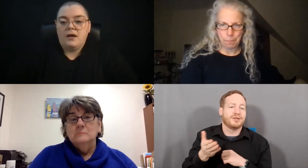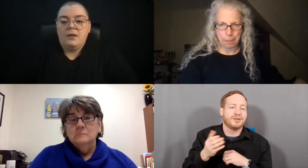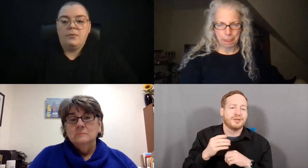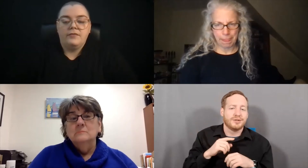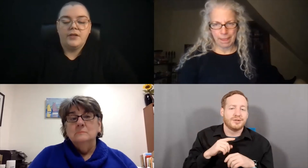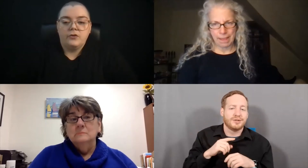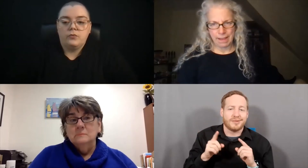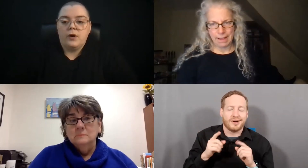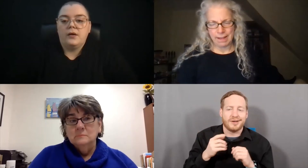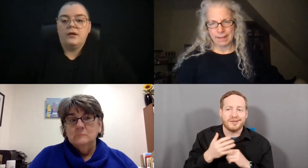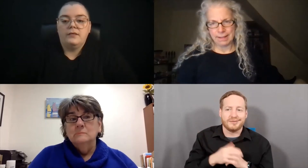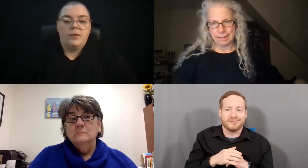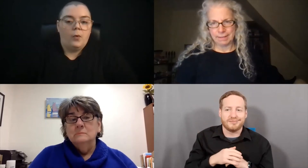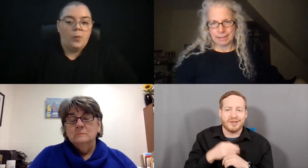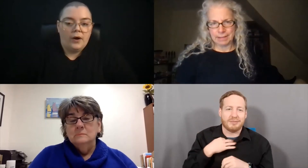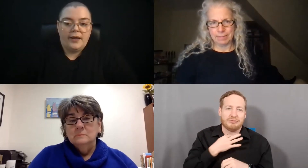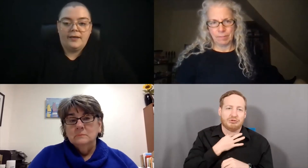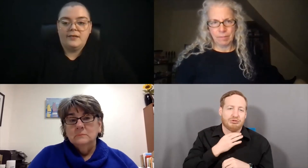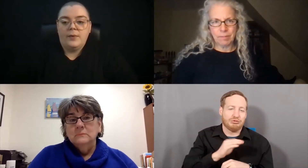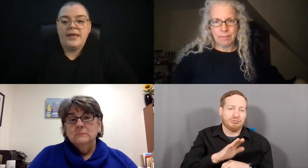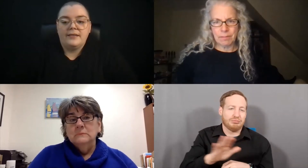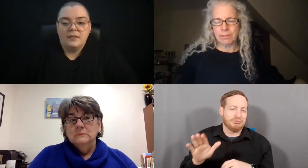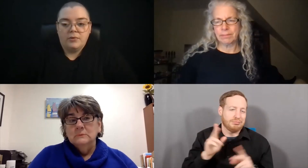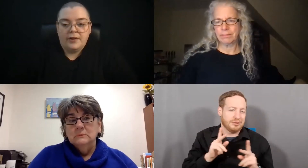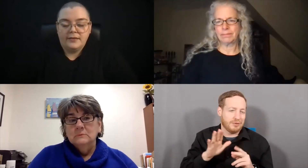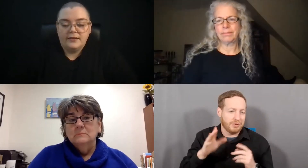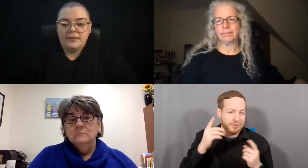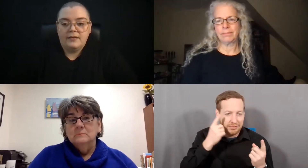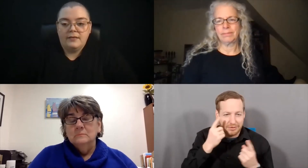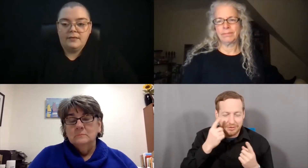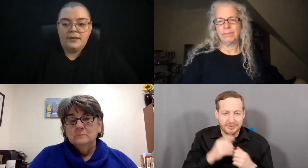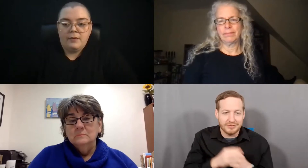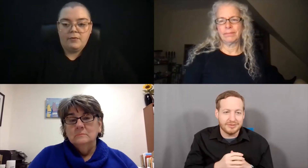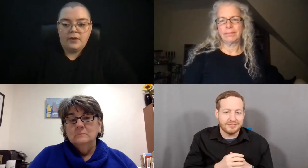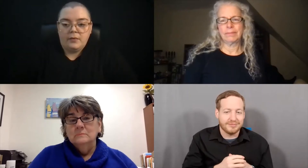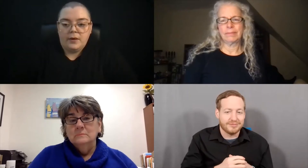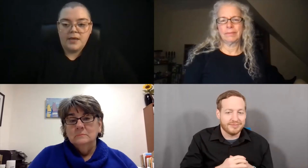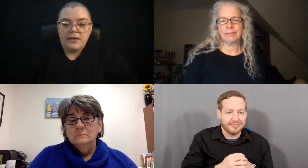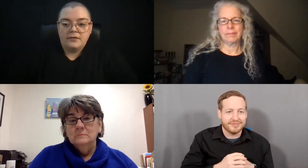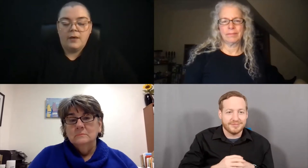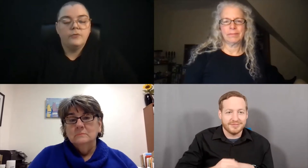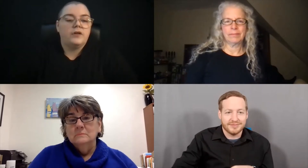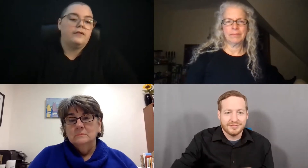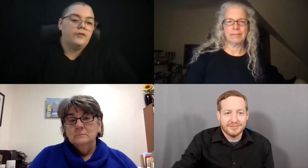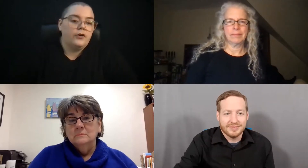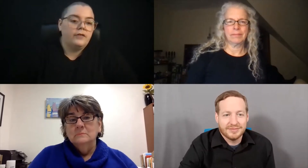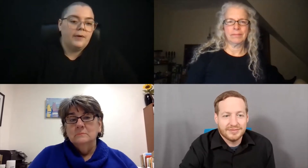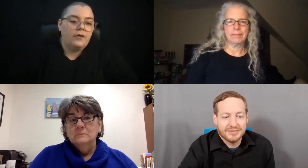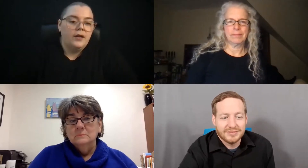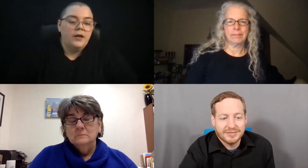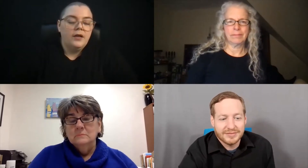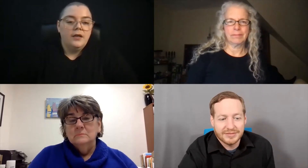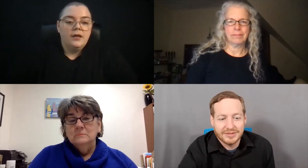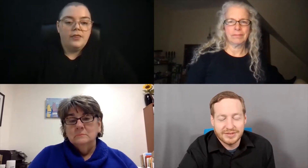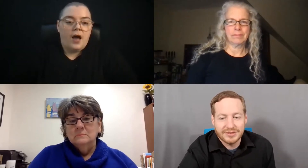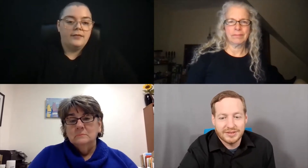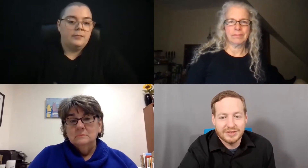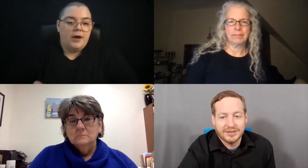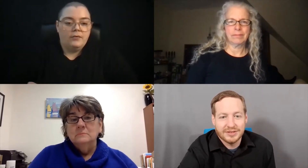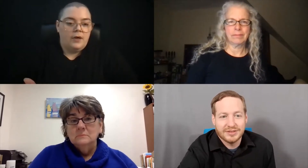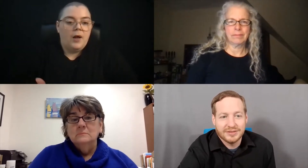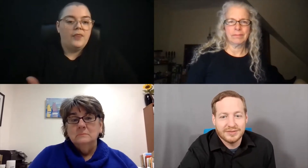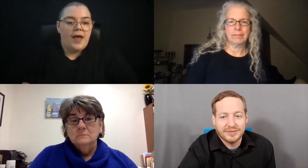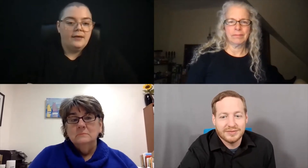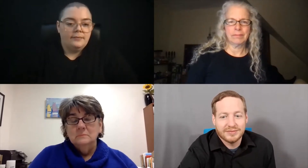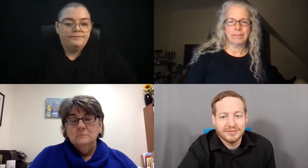It may be a couple of years where we're working until we get to the place that we really want to be. So I'm just kind of curious about thoughts